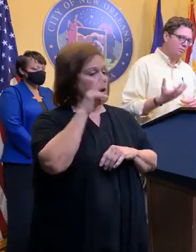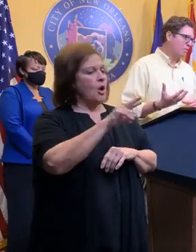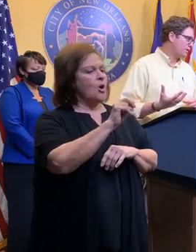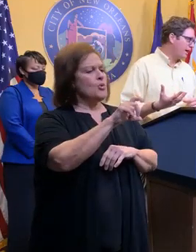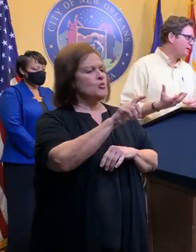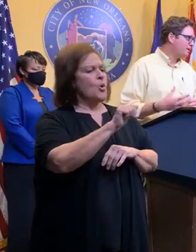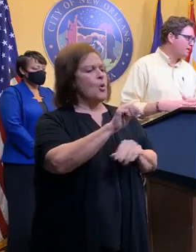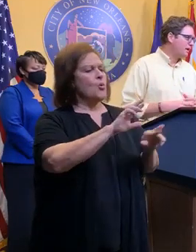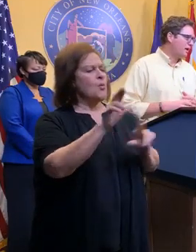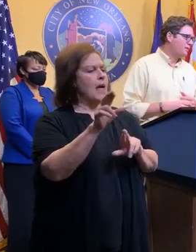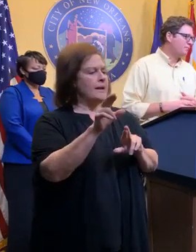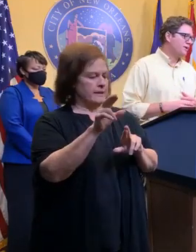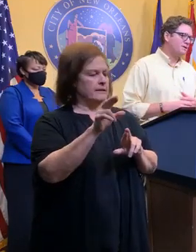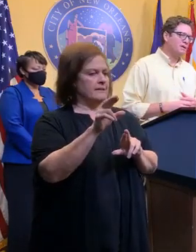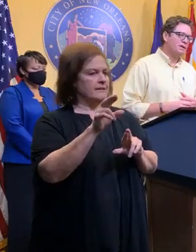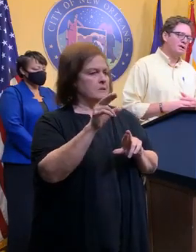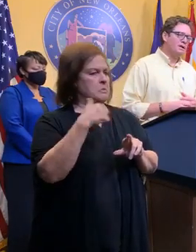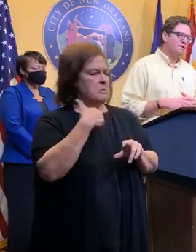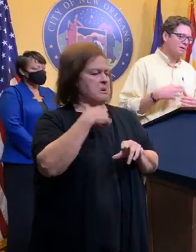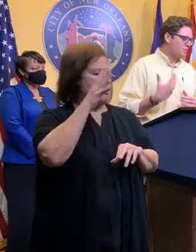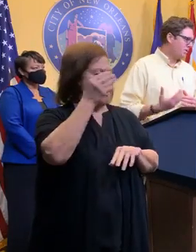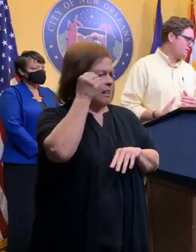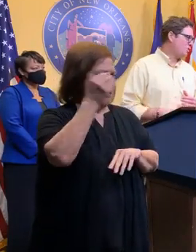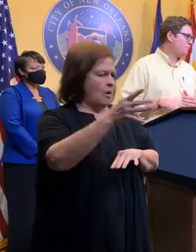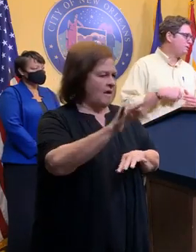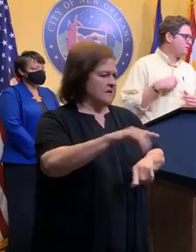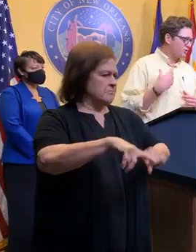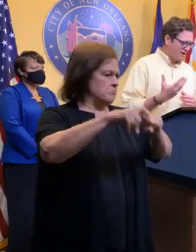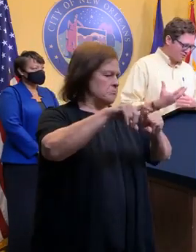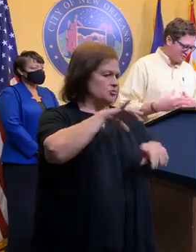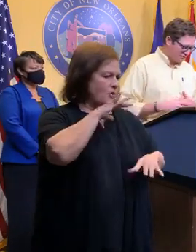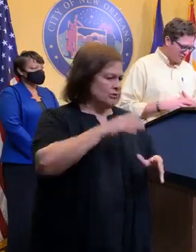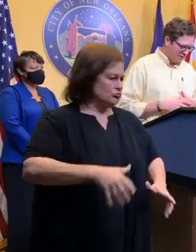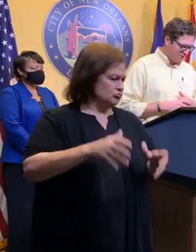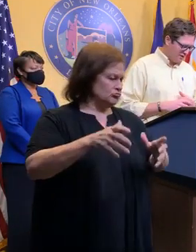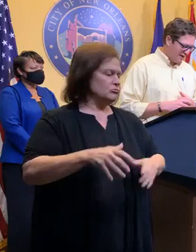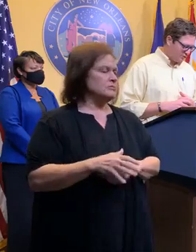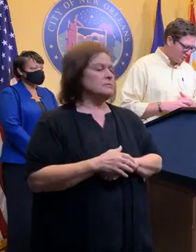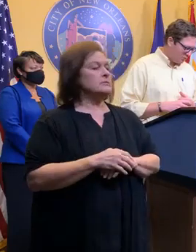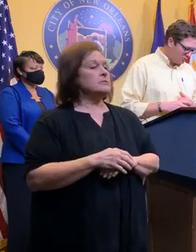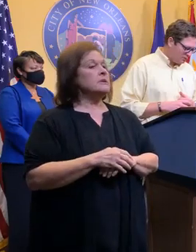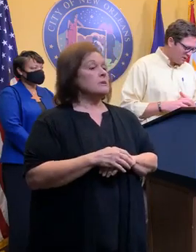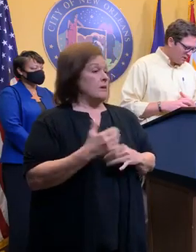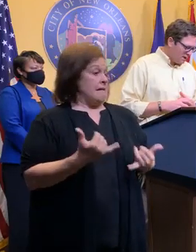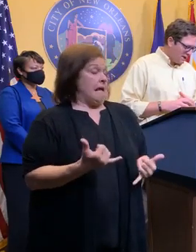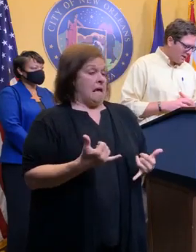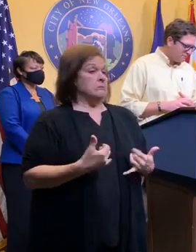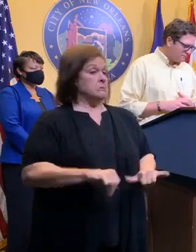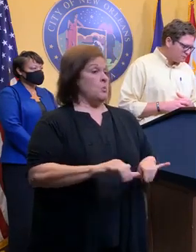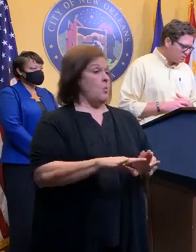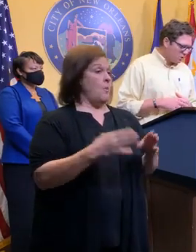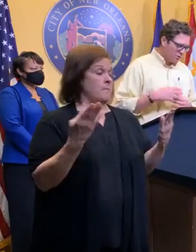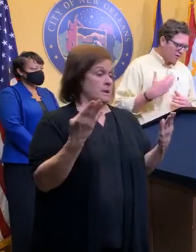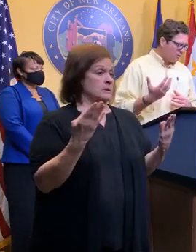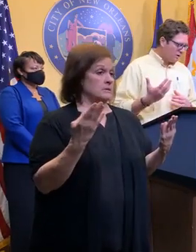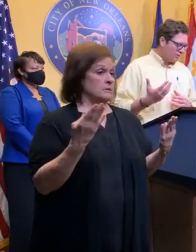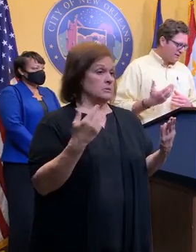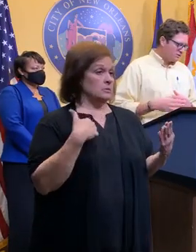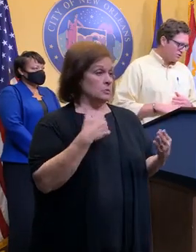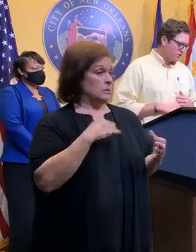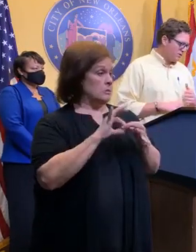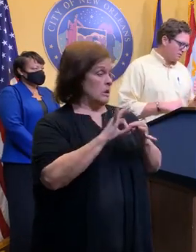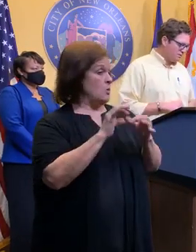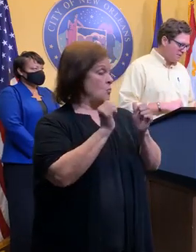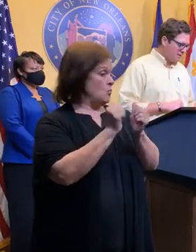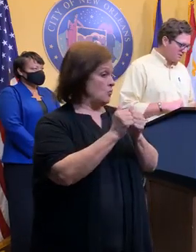NOLA-Ready, we will report that. But the dump remains open. Trash delivery remains as normal. We're coordinating